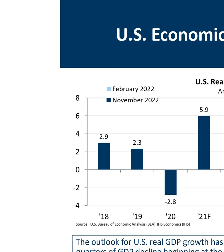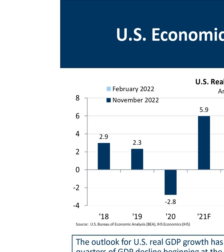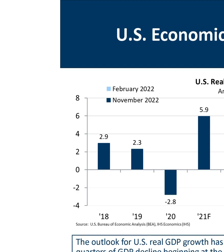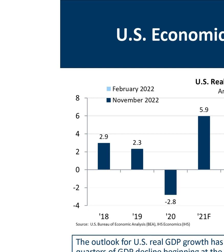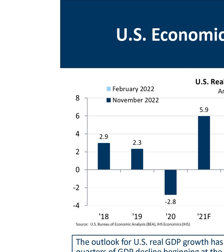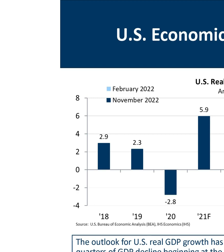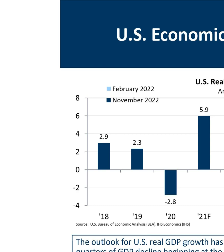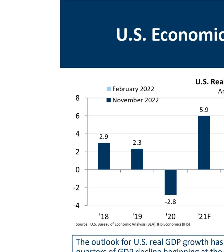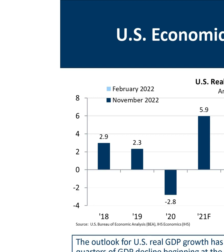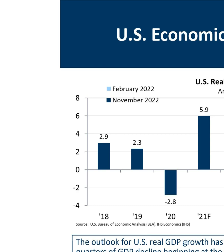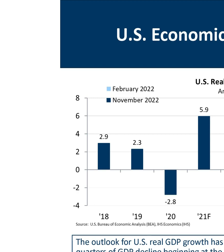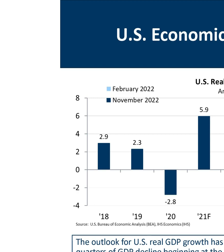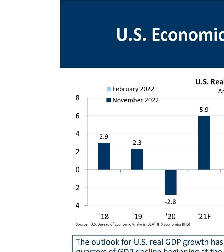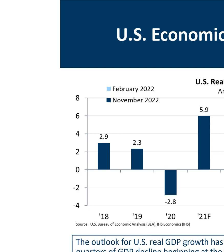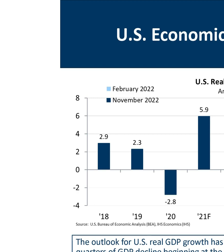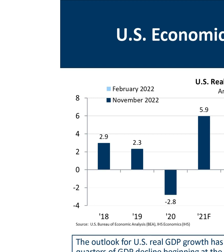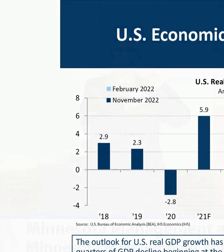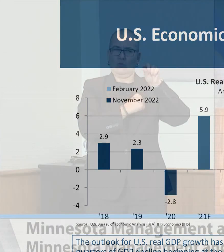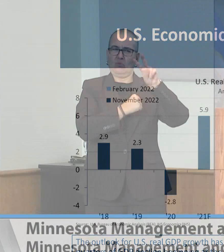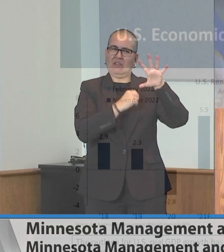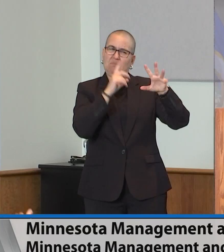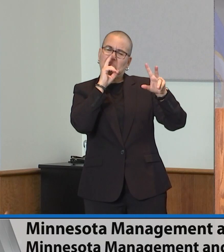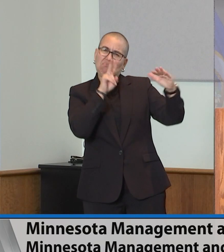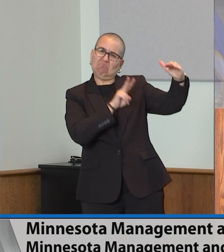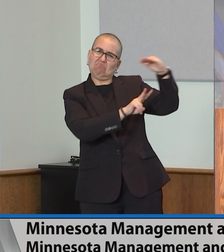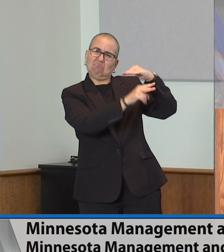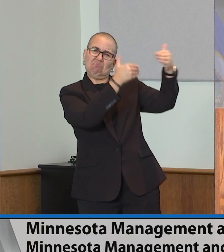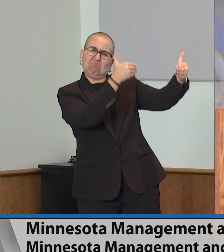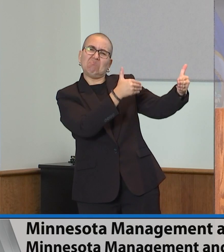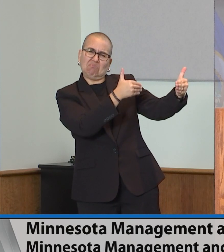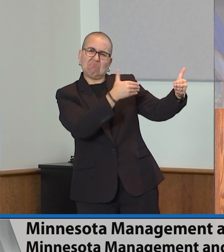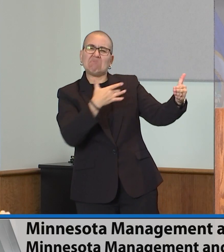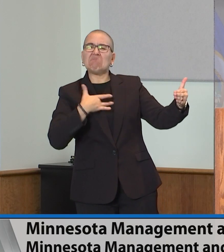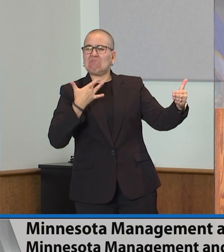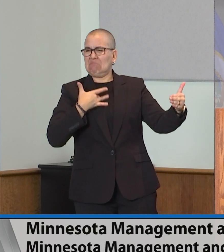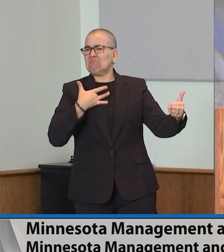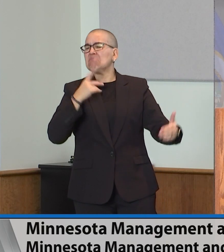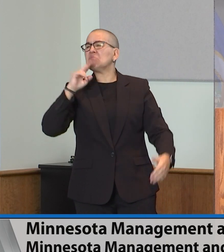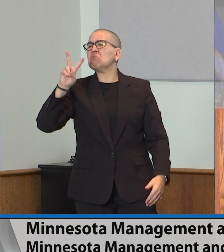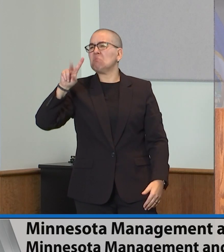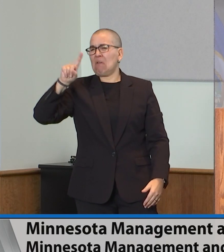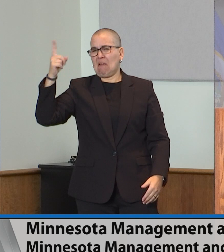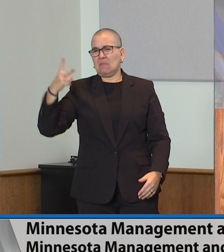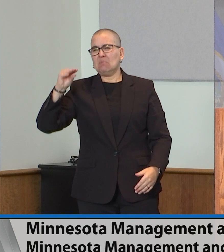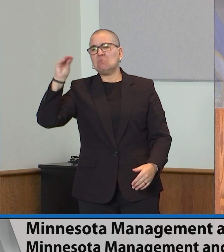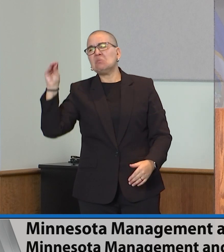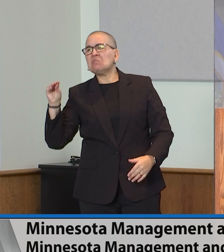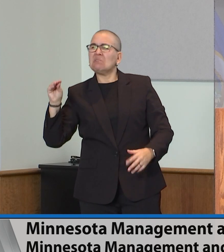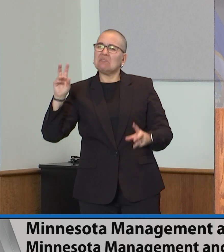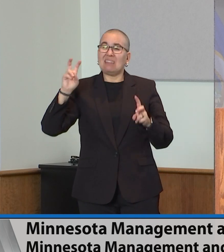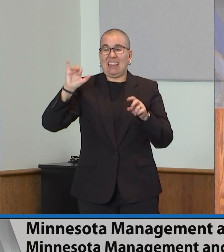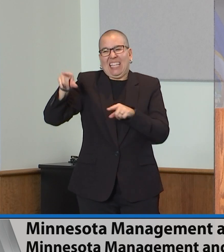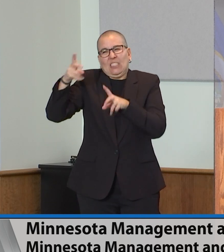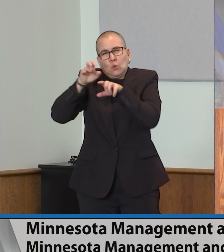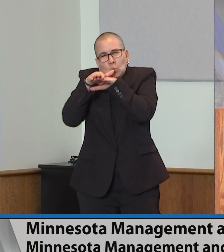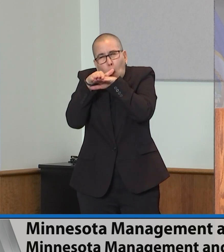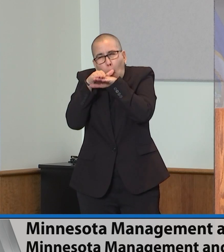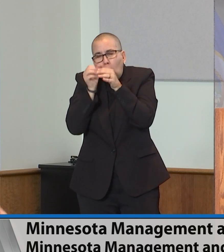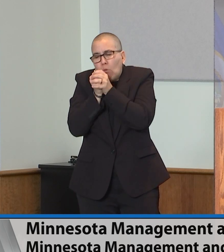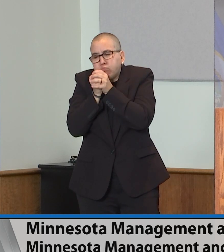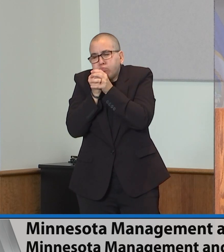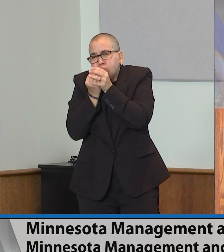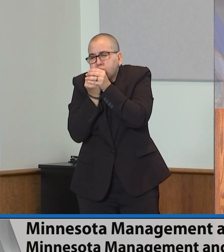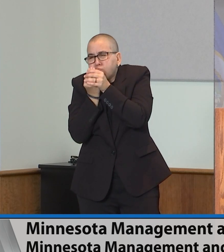.5% per year in the prior forecast. That slower growth in the out years is due to lower forecasts